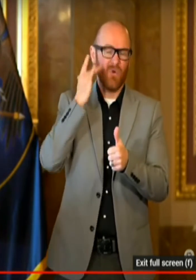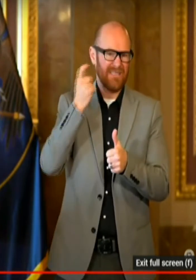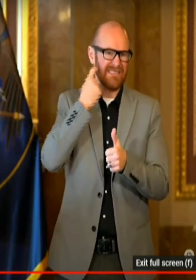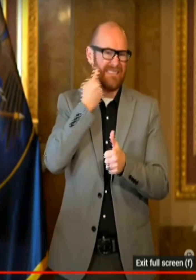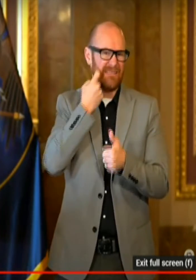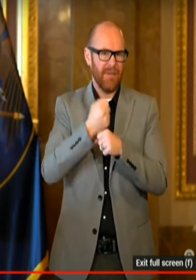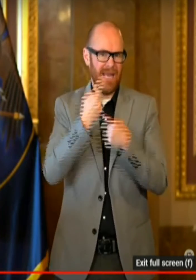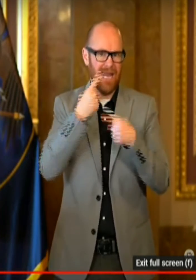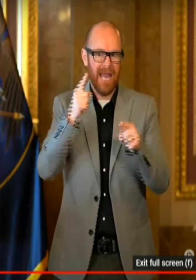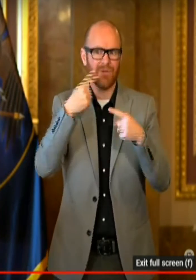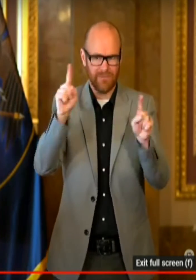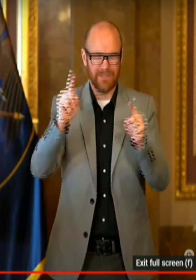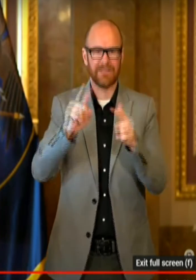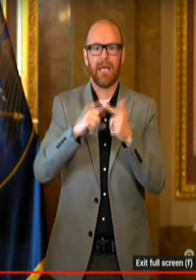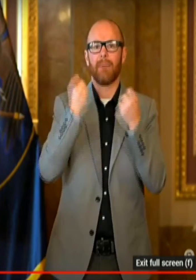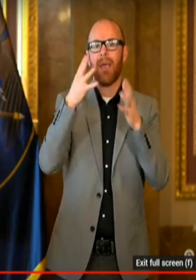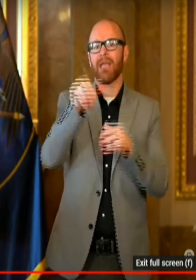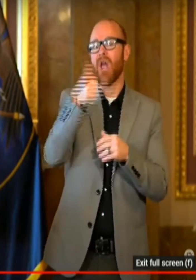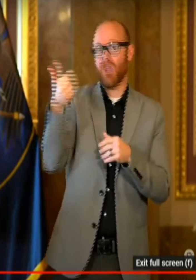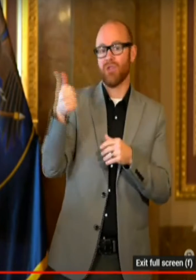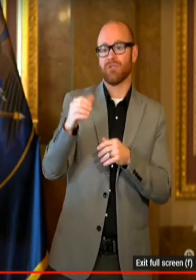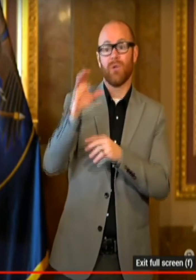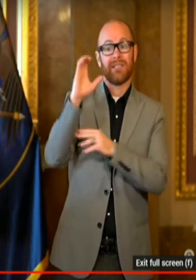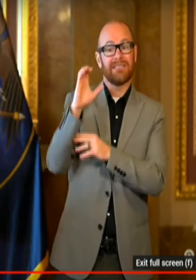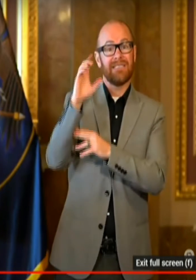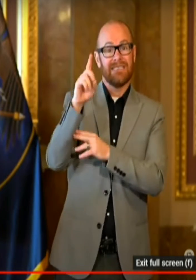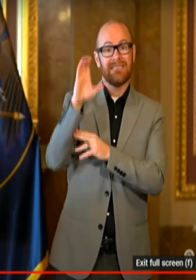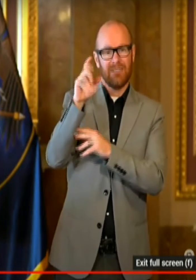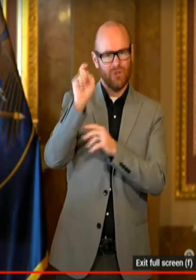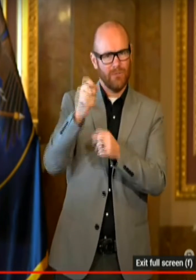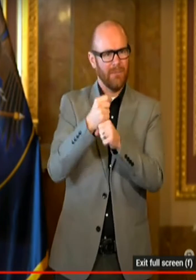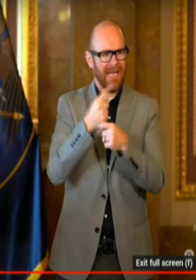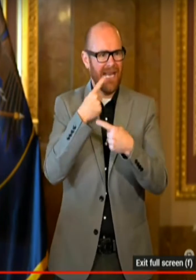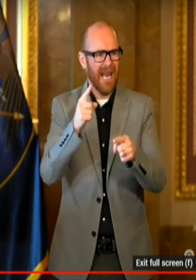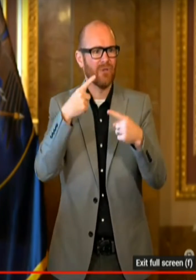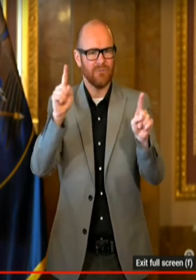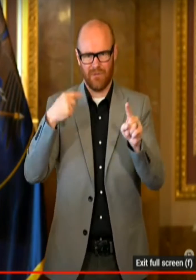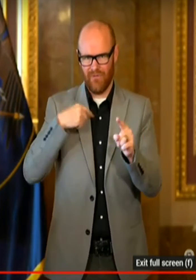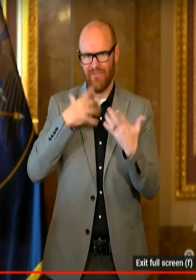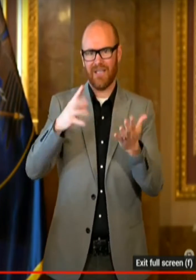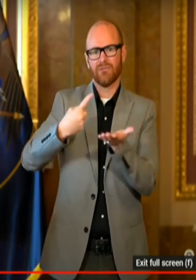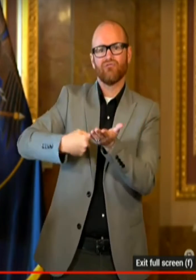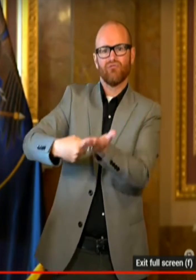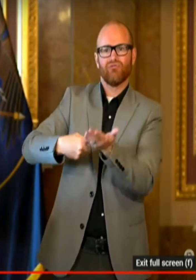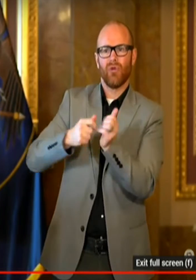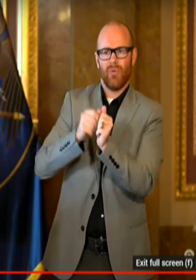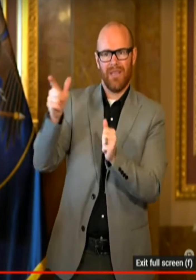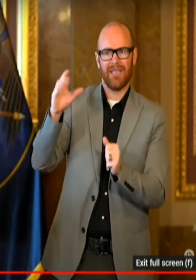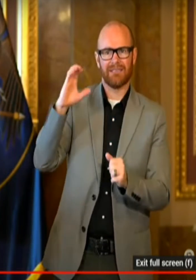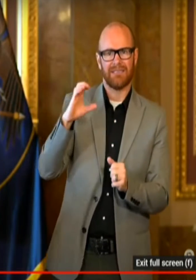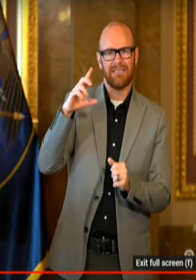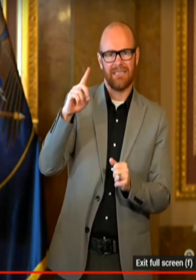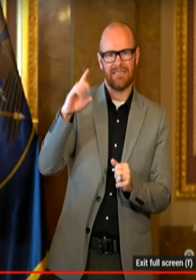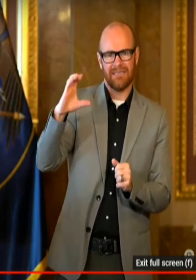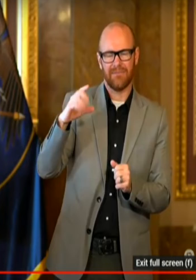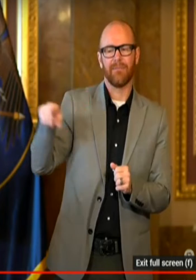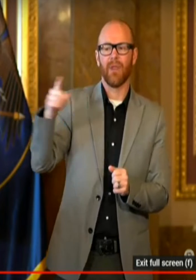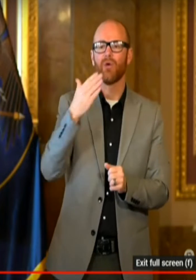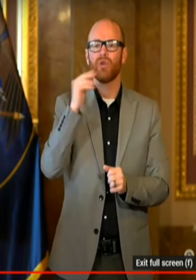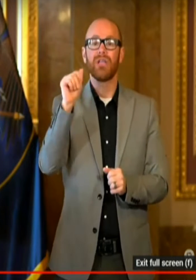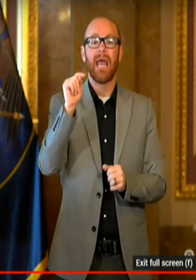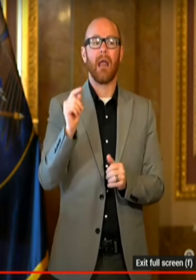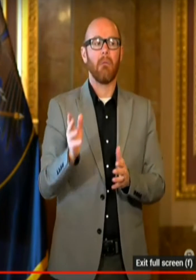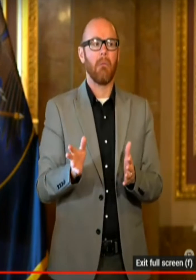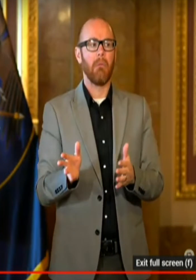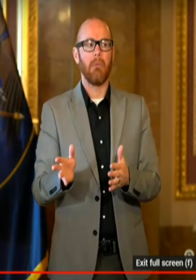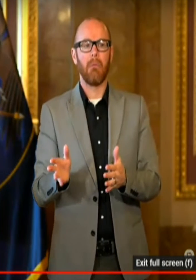like this. Many others are making this. The CDC should be making announcements like this, and we've had those discussions with them. They're very good at kind of skating to where the